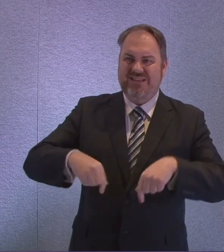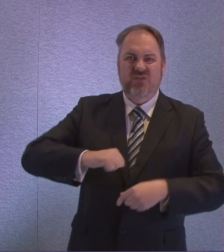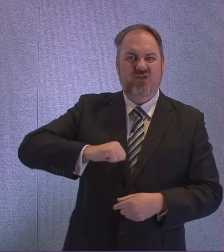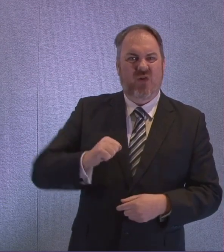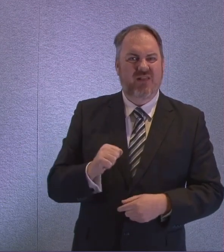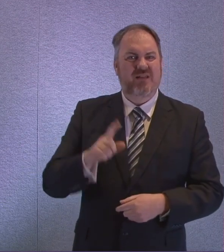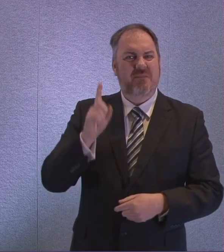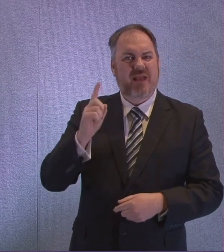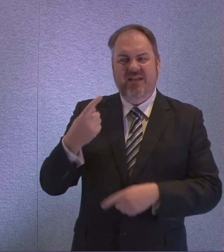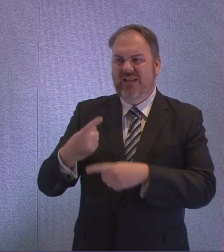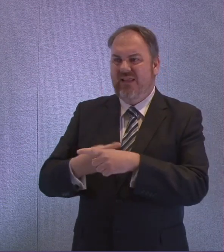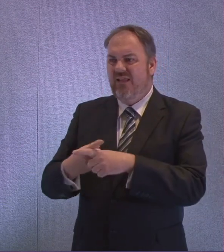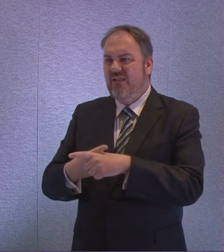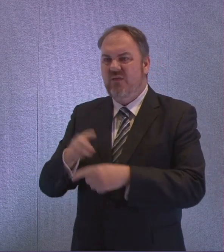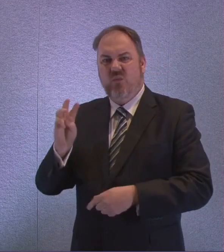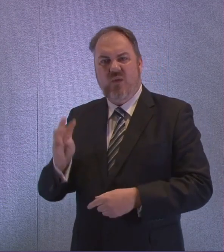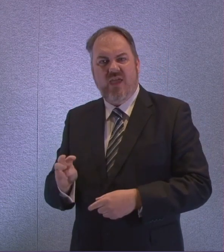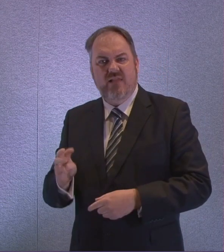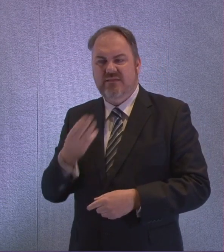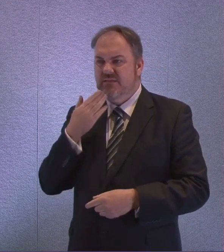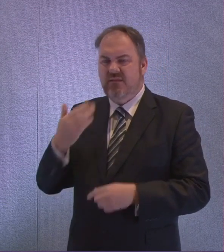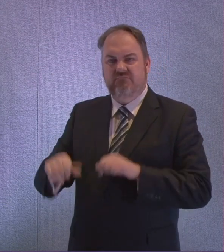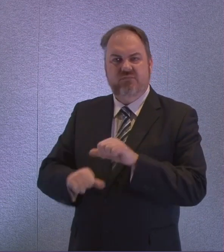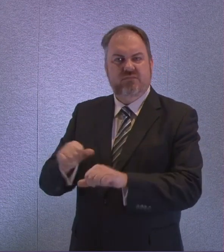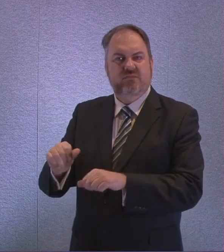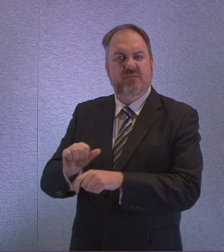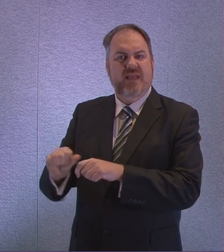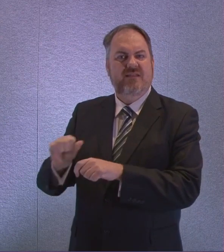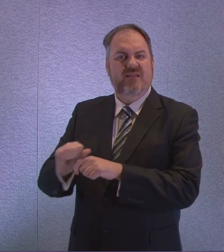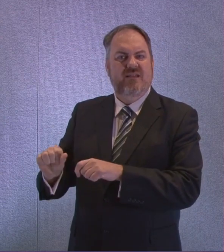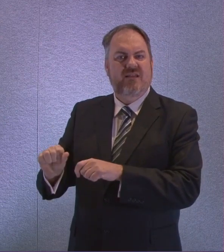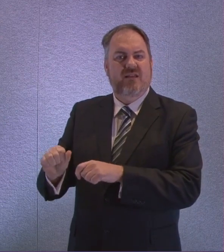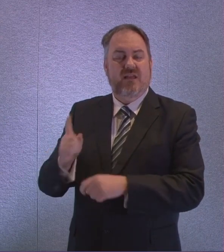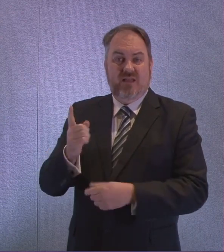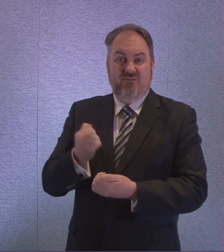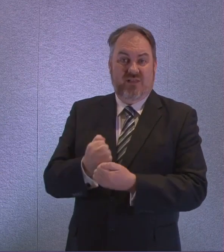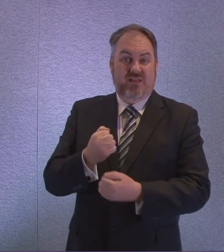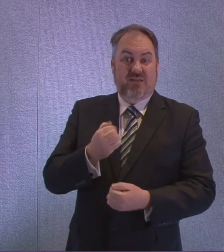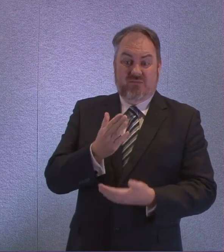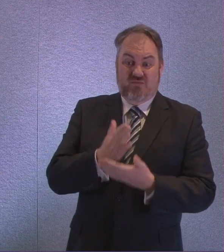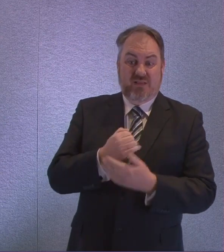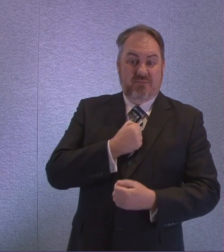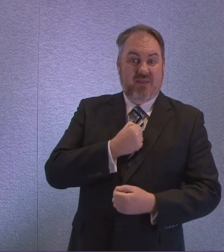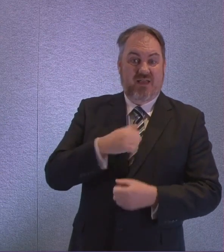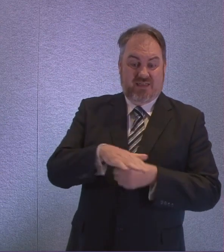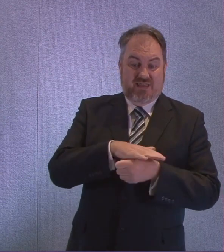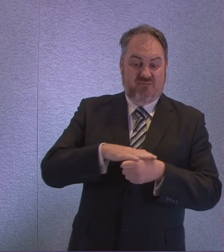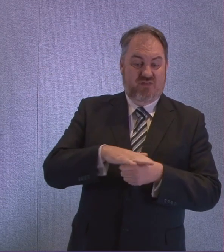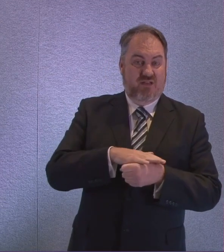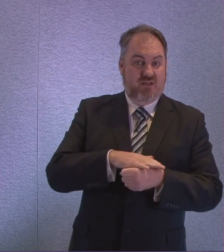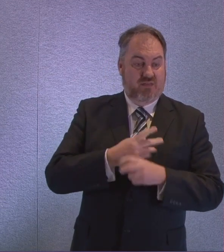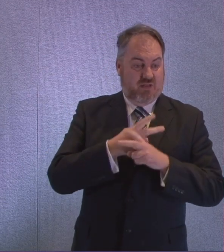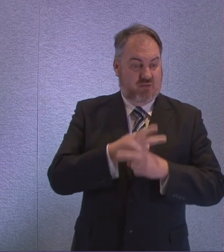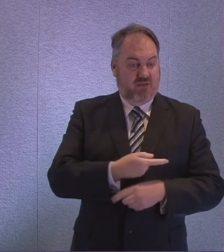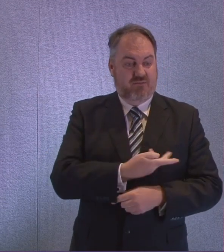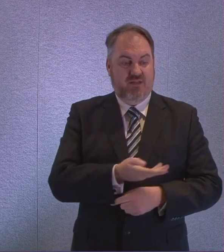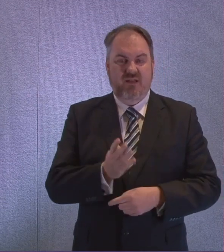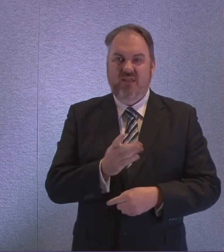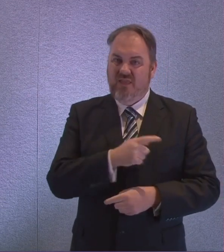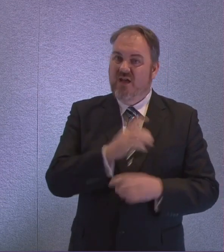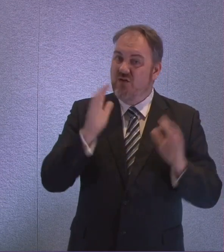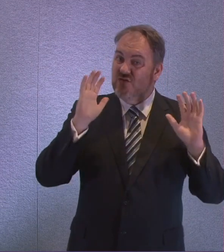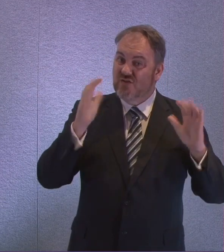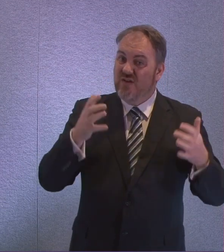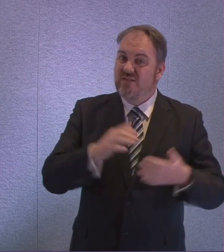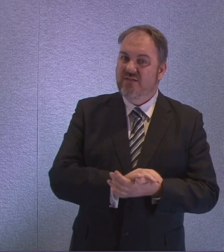know people are getting frustrated, incredibly frustrated in my own constituency and people who are emailing me from elsewhere in Scotland. So I can ask, when will it be fixed?